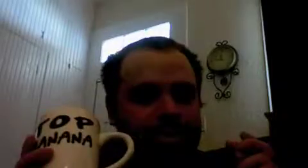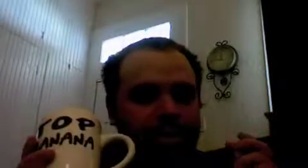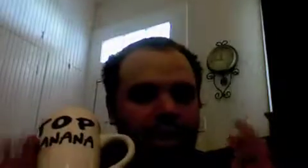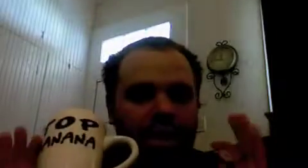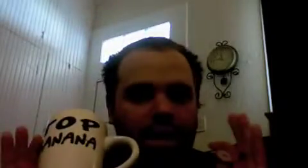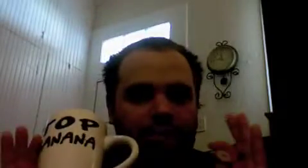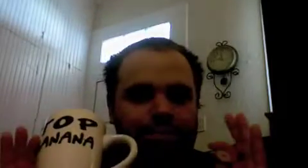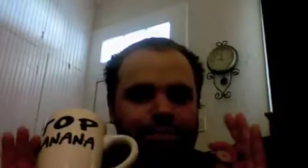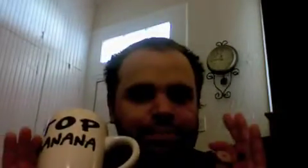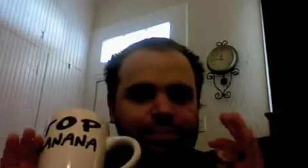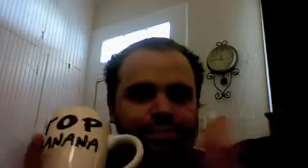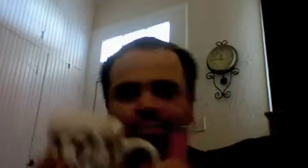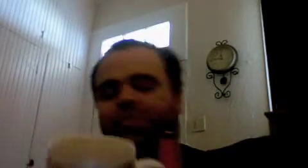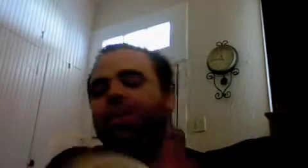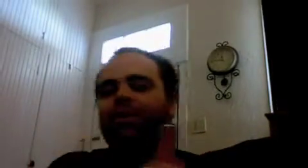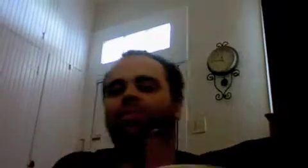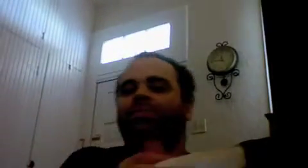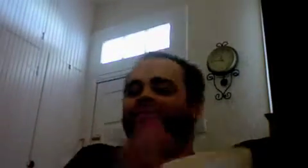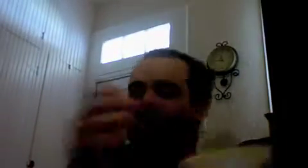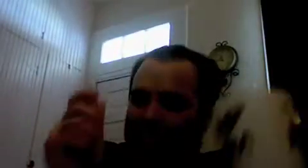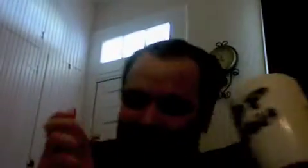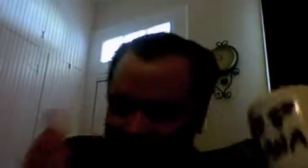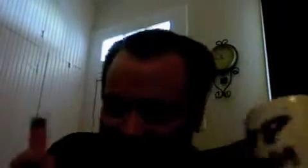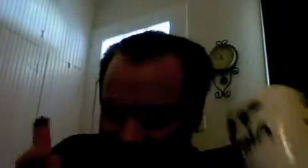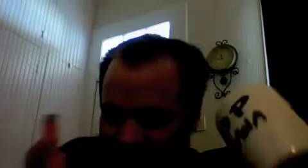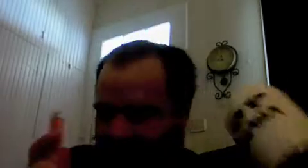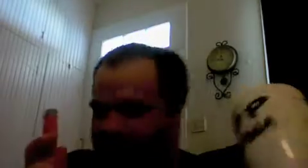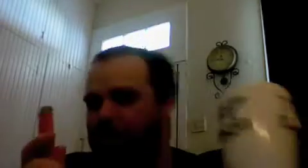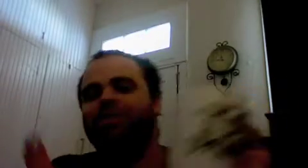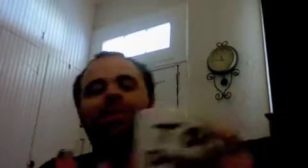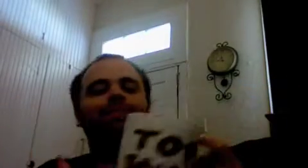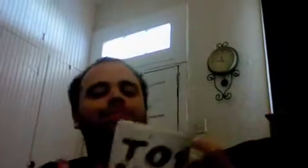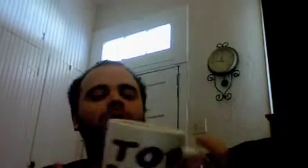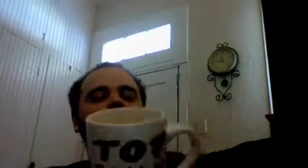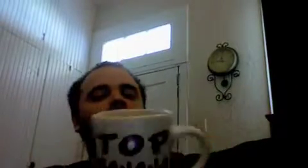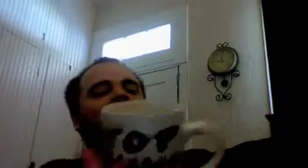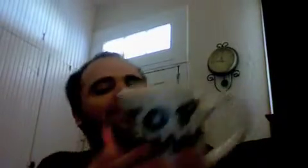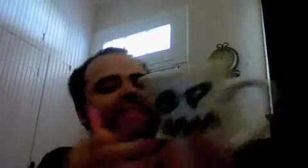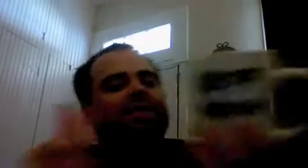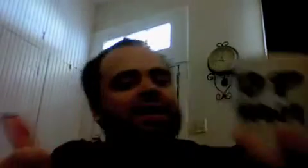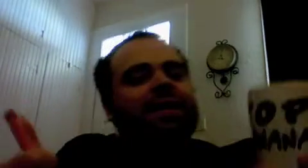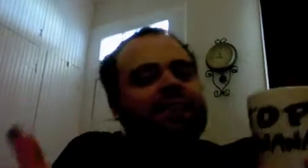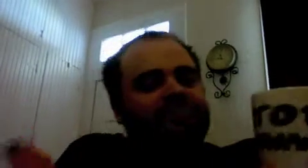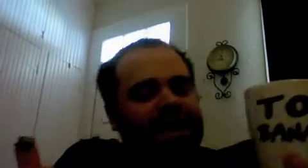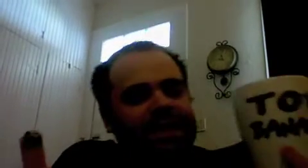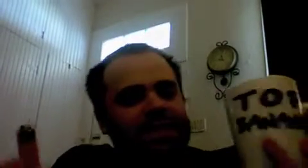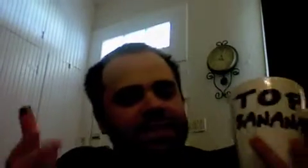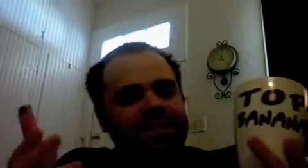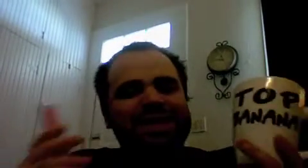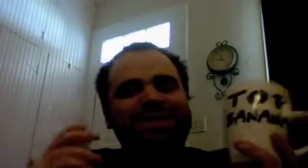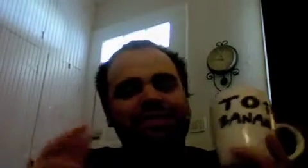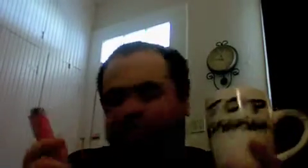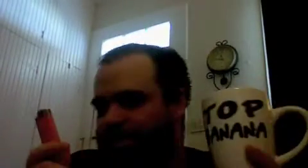um so yeah talking about the lighter and the coffee cup we tend to think that that the difference